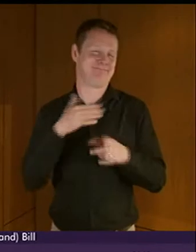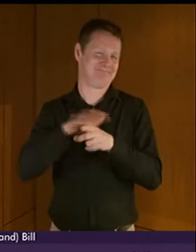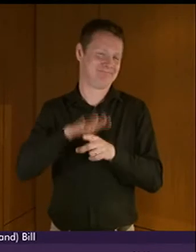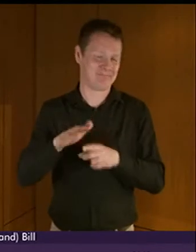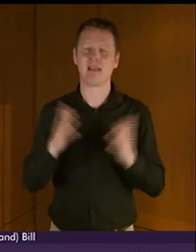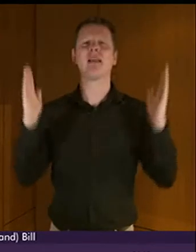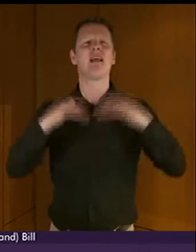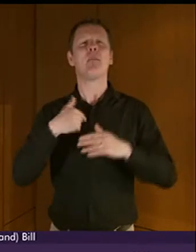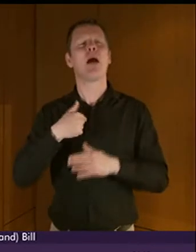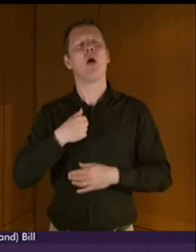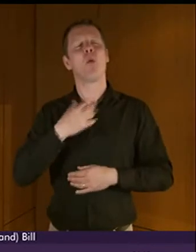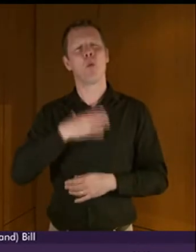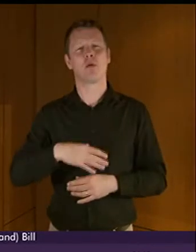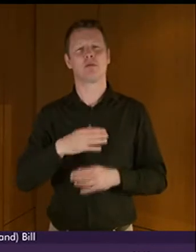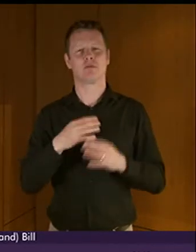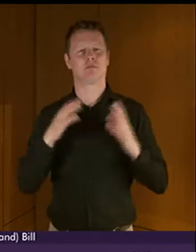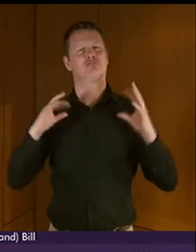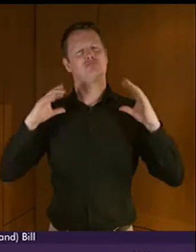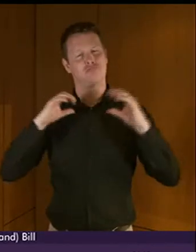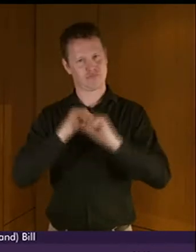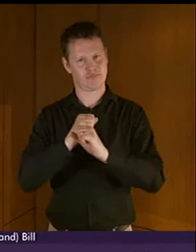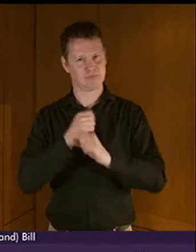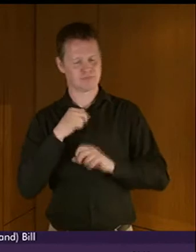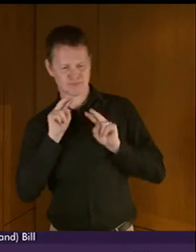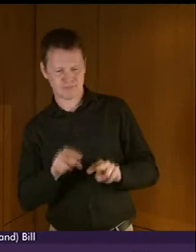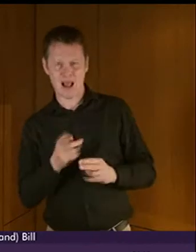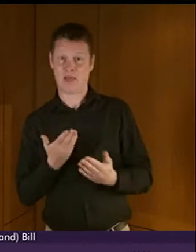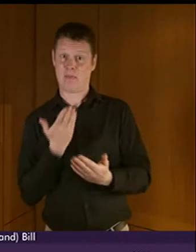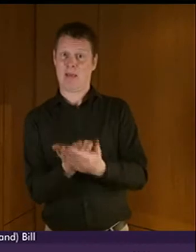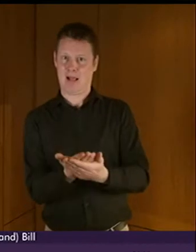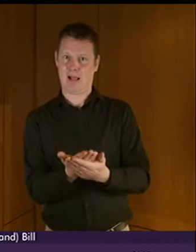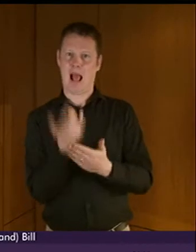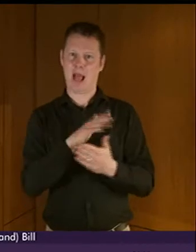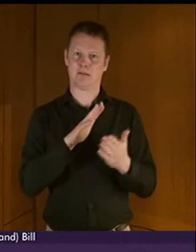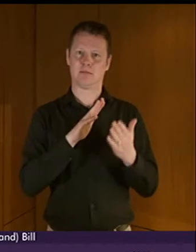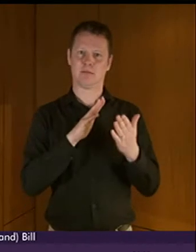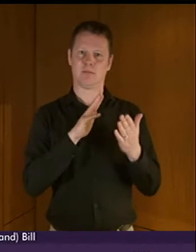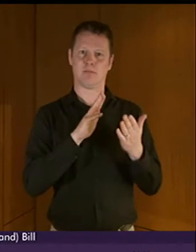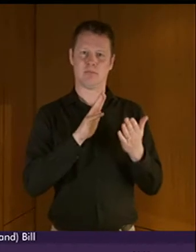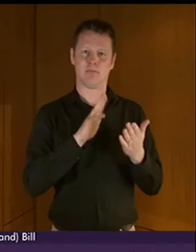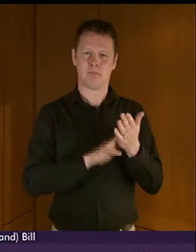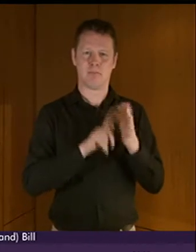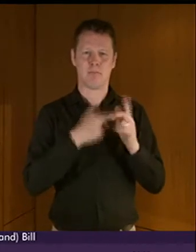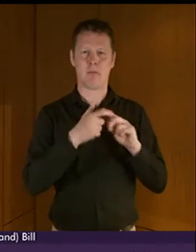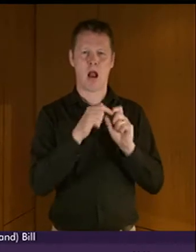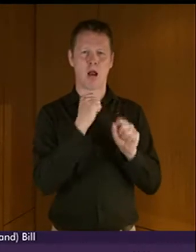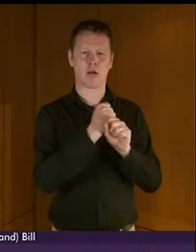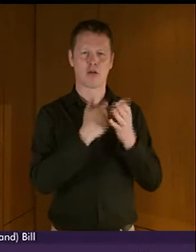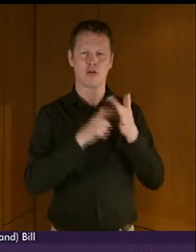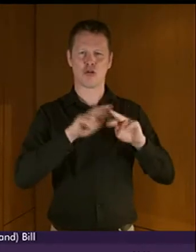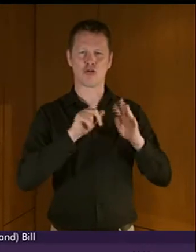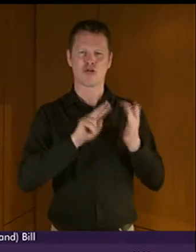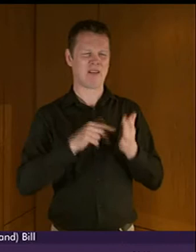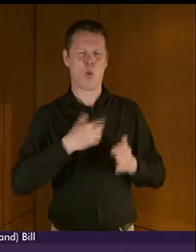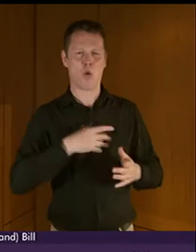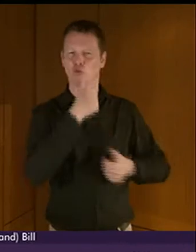a word or two about the efforts of the proposer there is, Bill Mark Griffin, and congratulate him on his work. We, as a